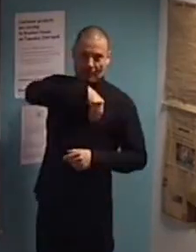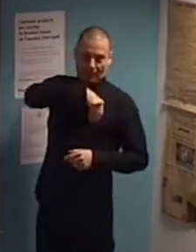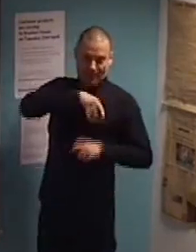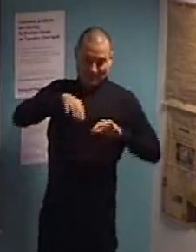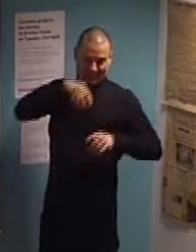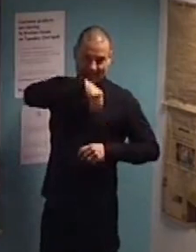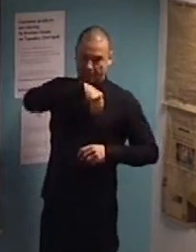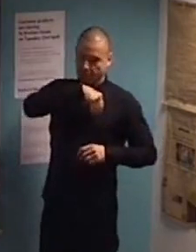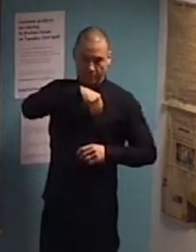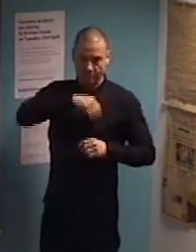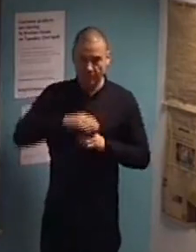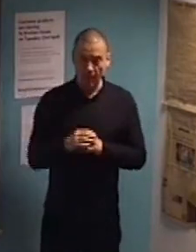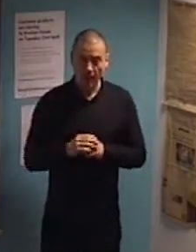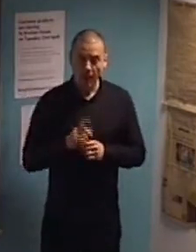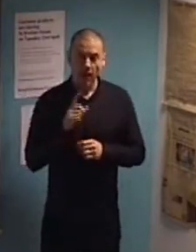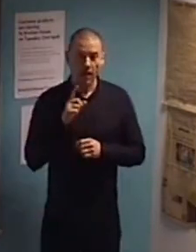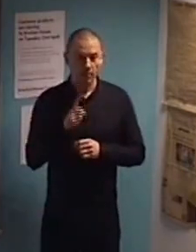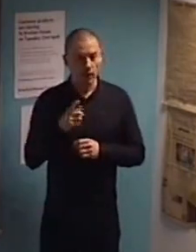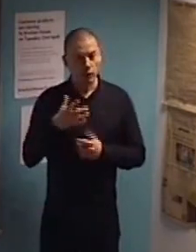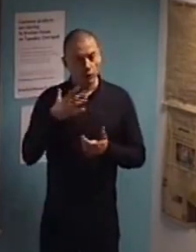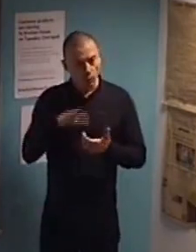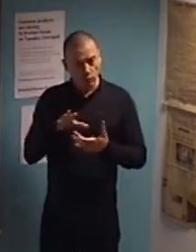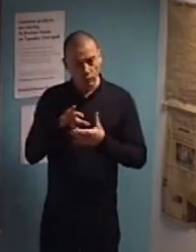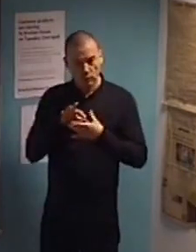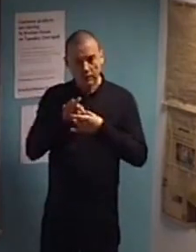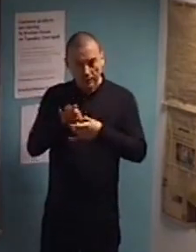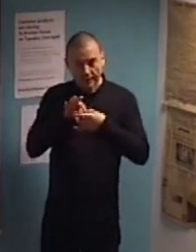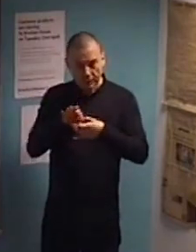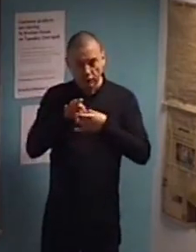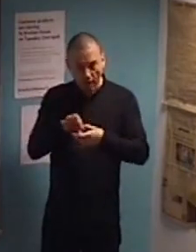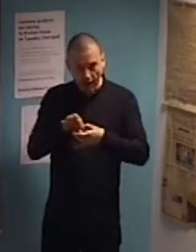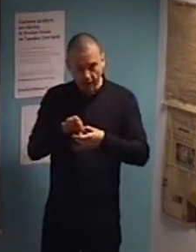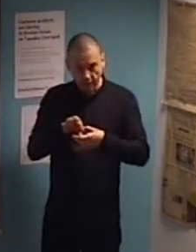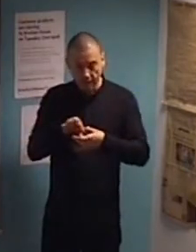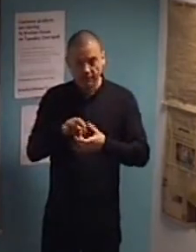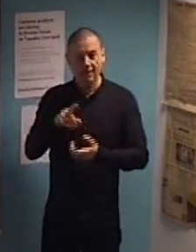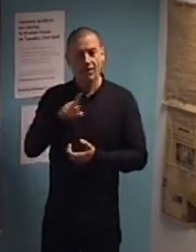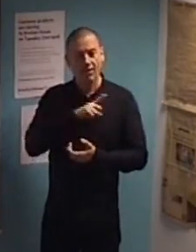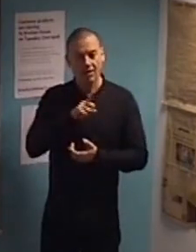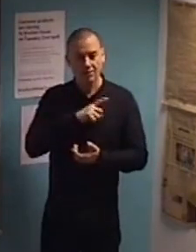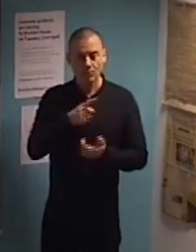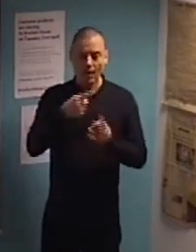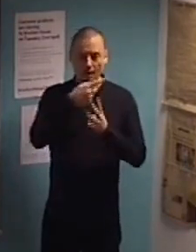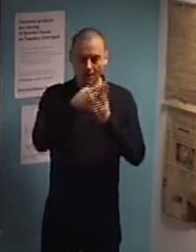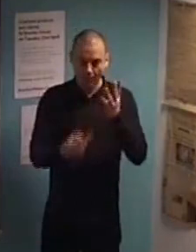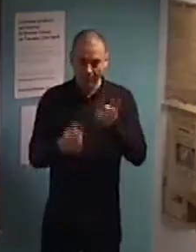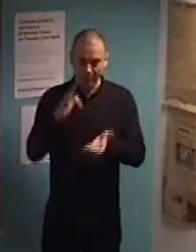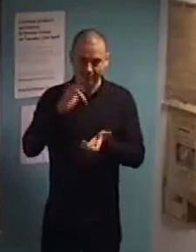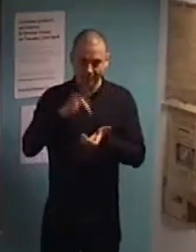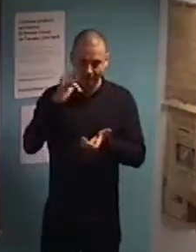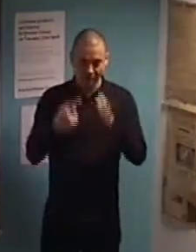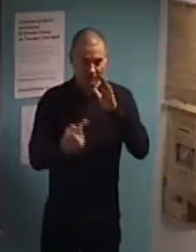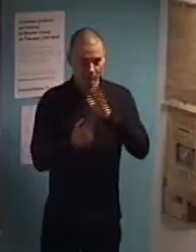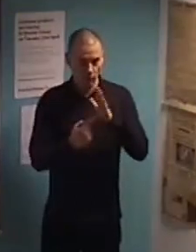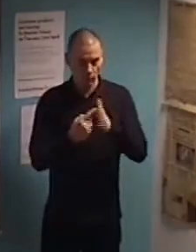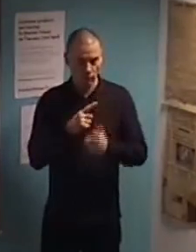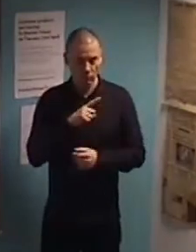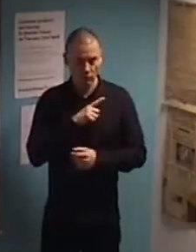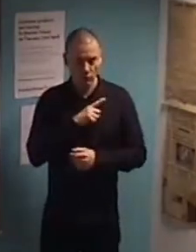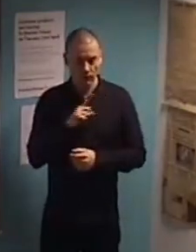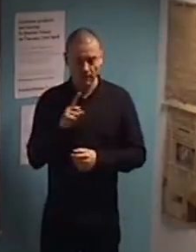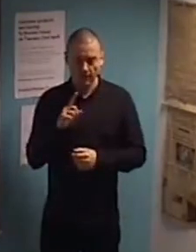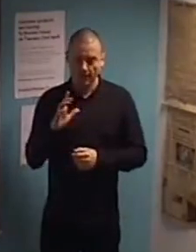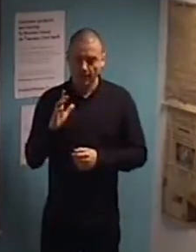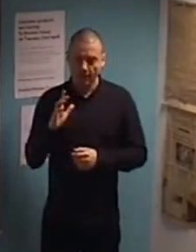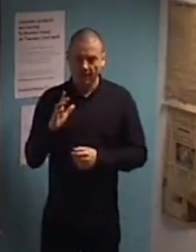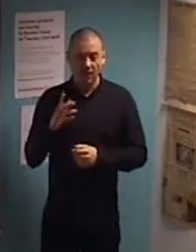but you still want to, kind of, interact with the system. And, that's why multi-touch is so important. Because, the first